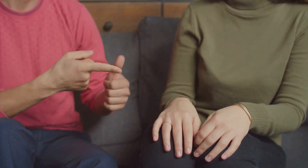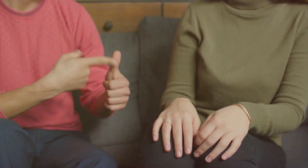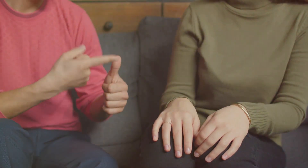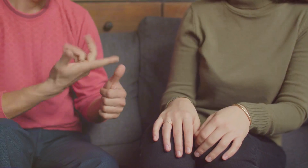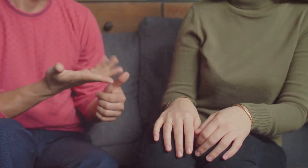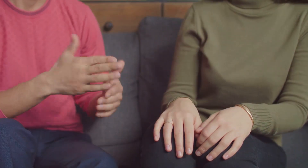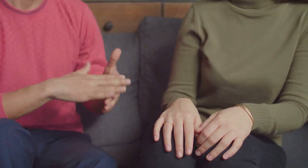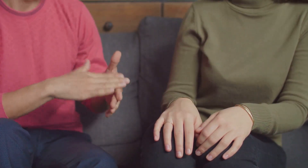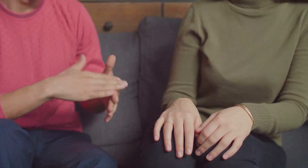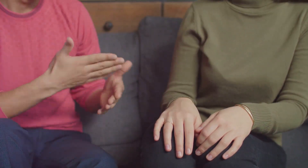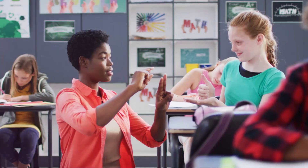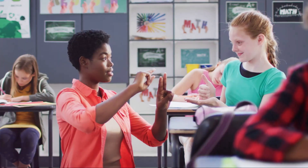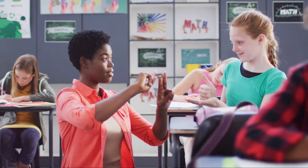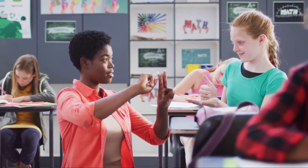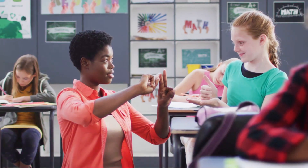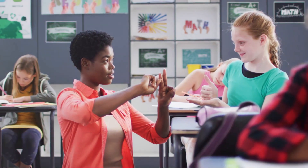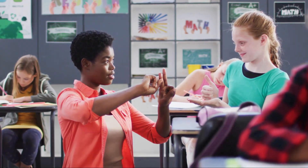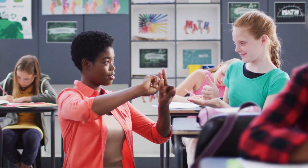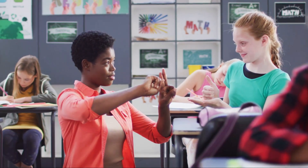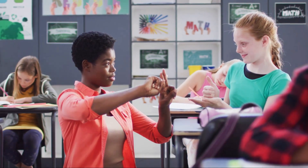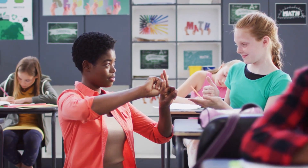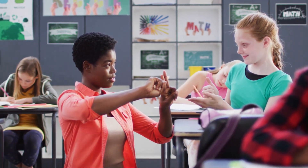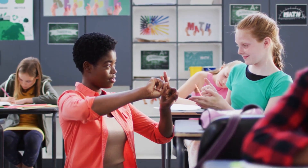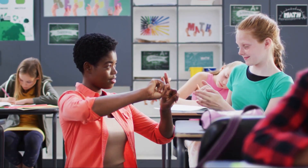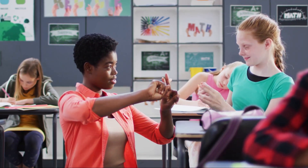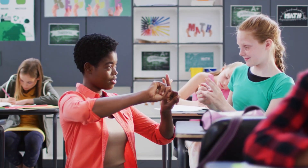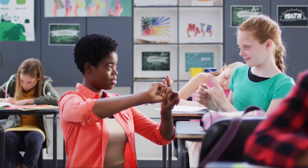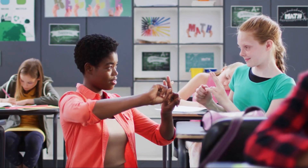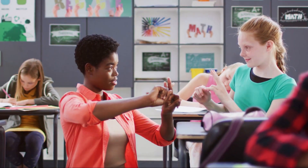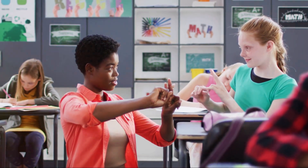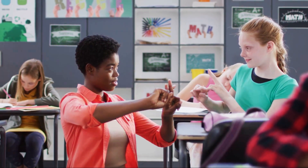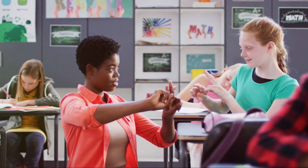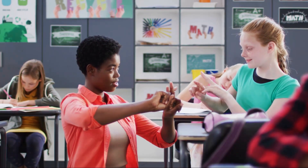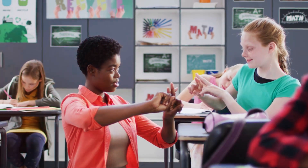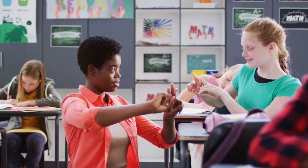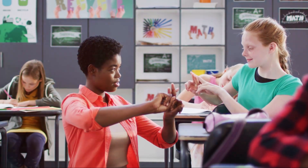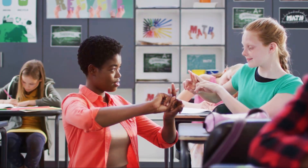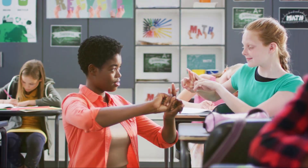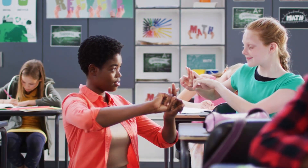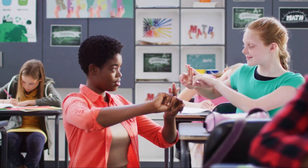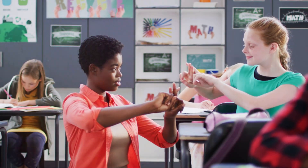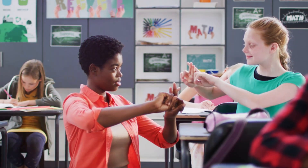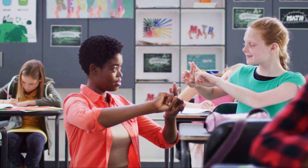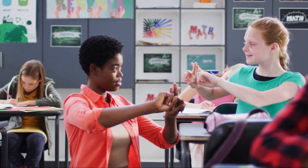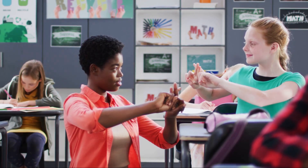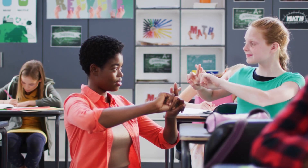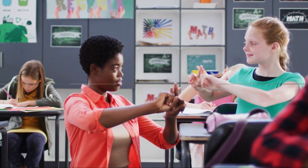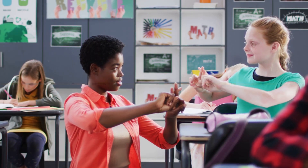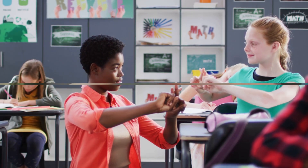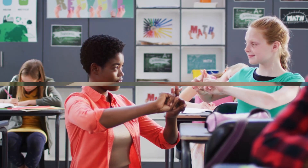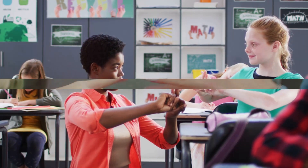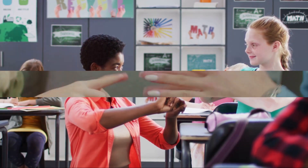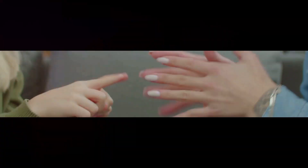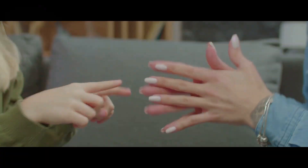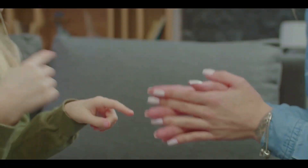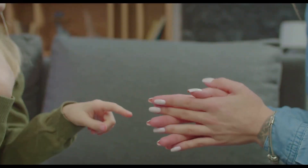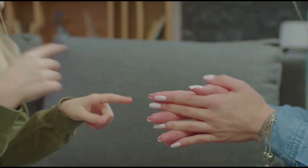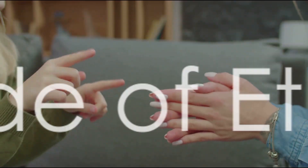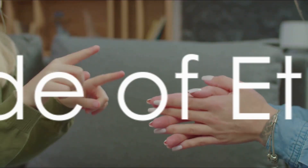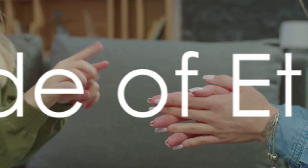community. This rigorous training prepares them for the complex and rewarding work of interpreting. Are you aware that